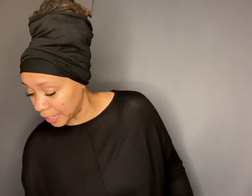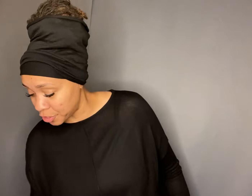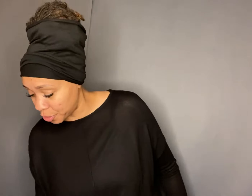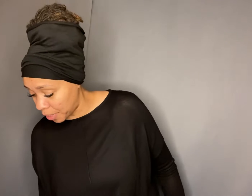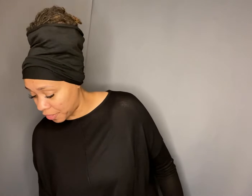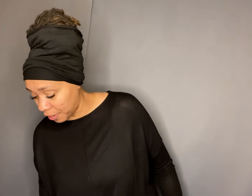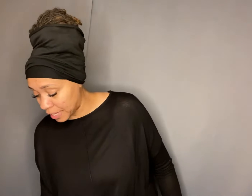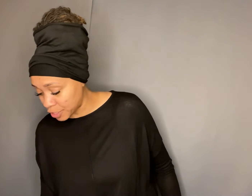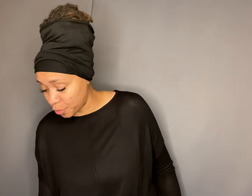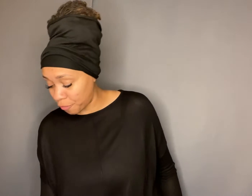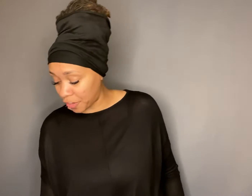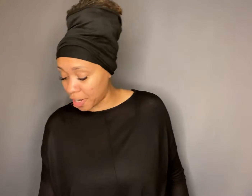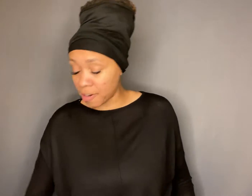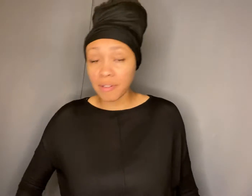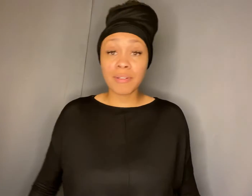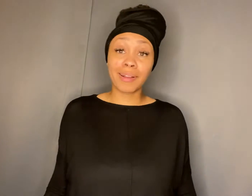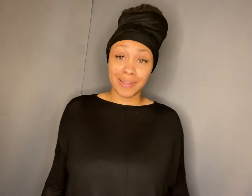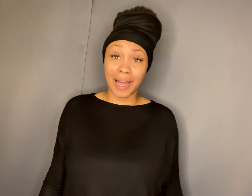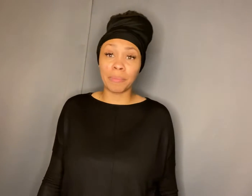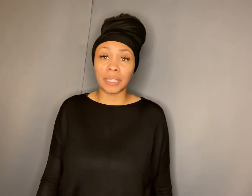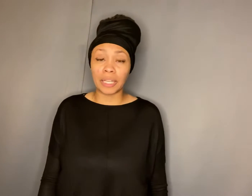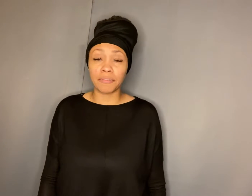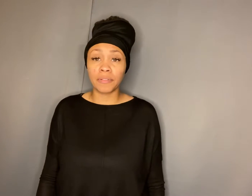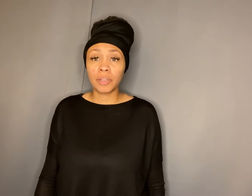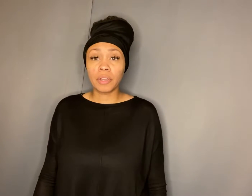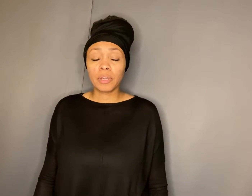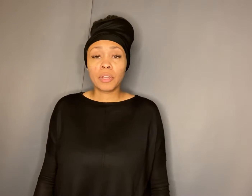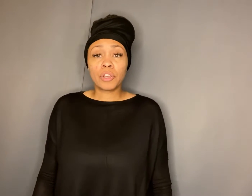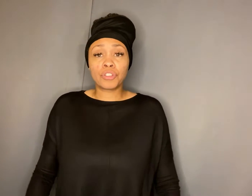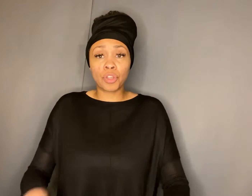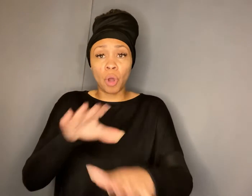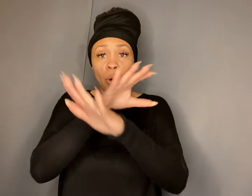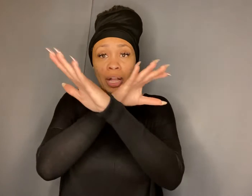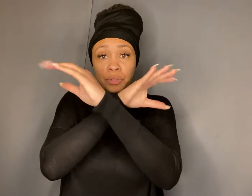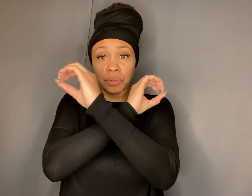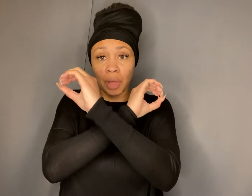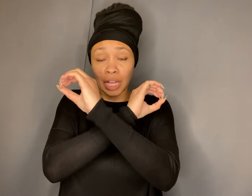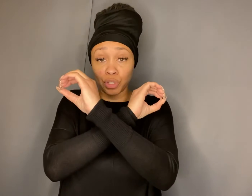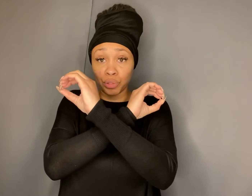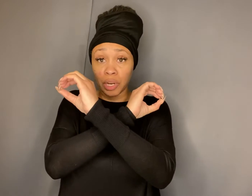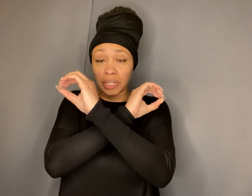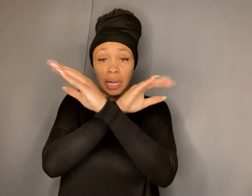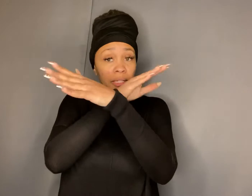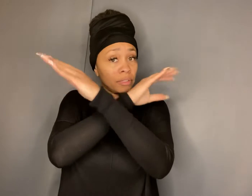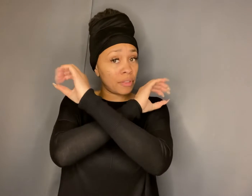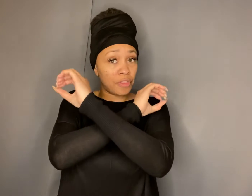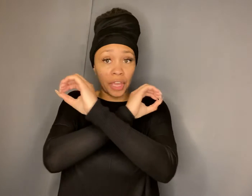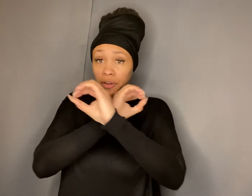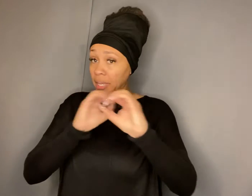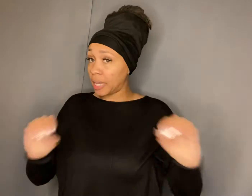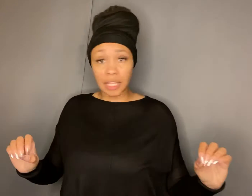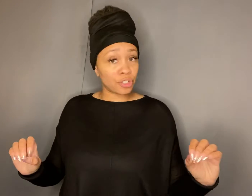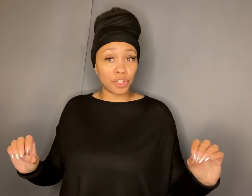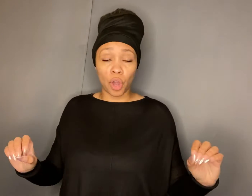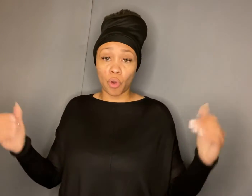into it there is no fear because i believe so i do i do none there is no